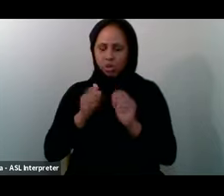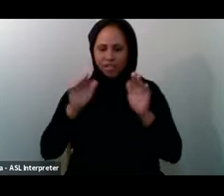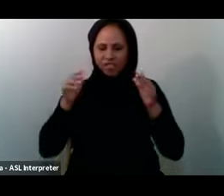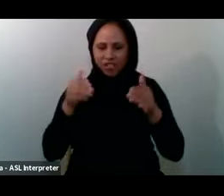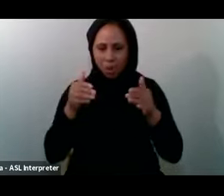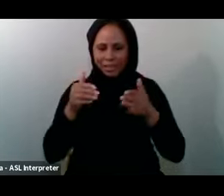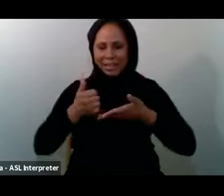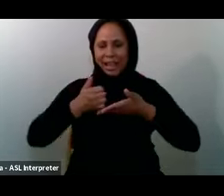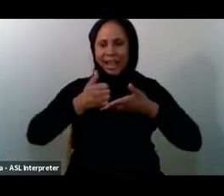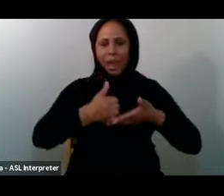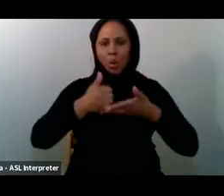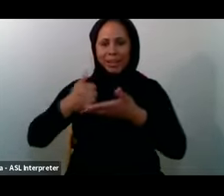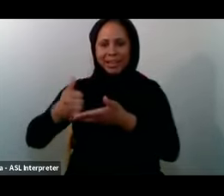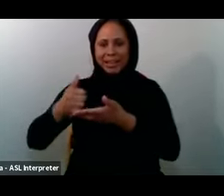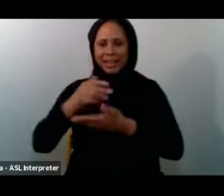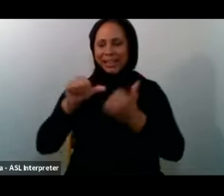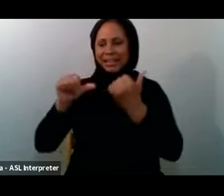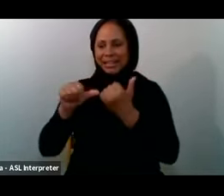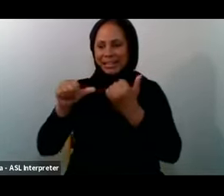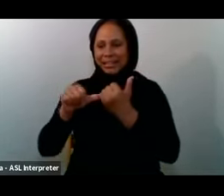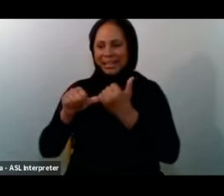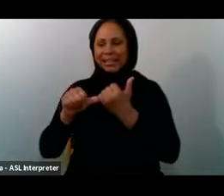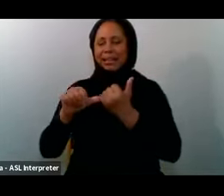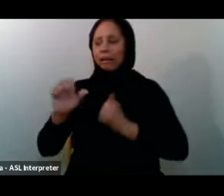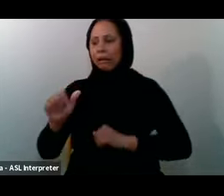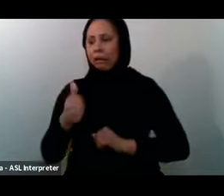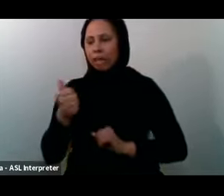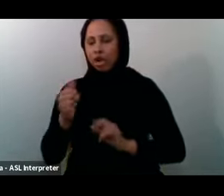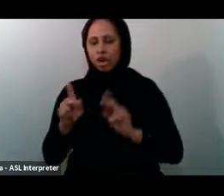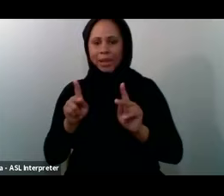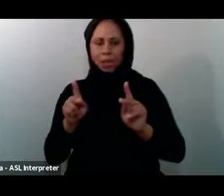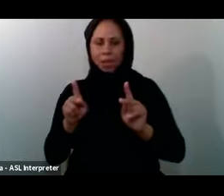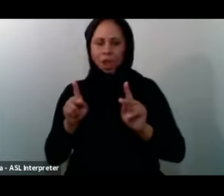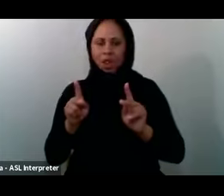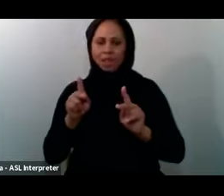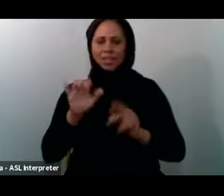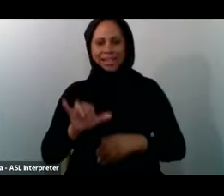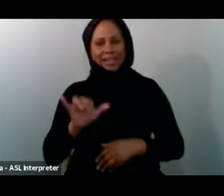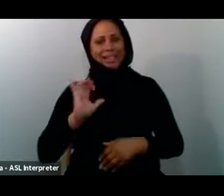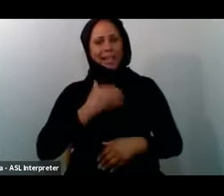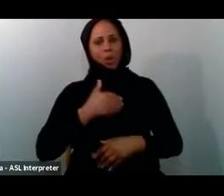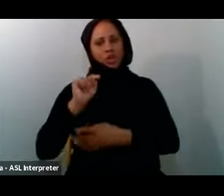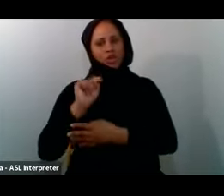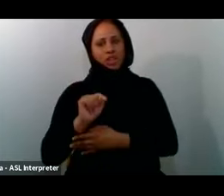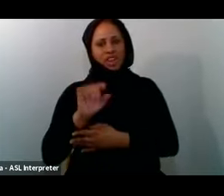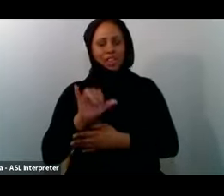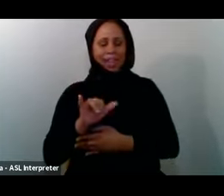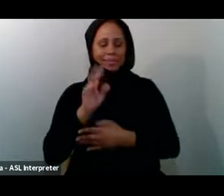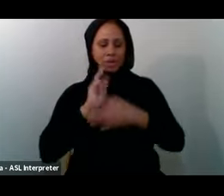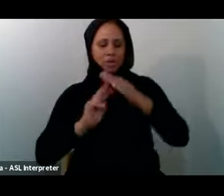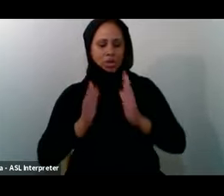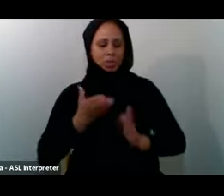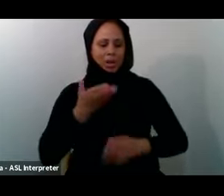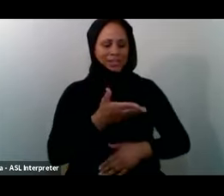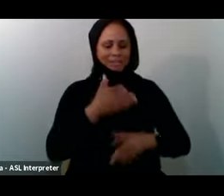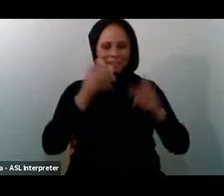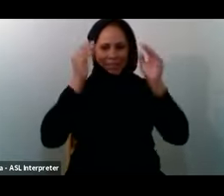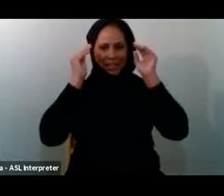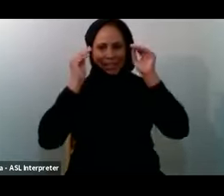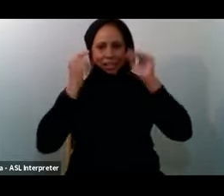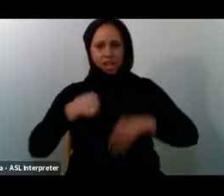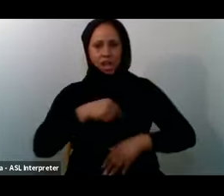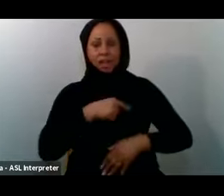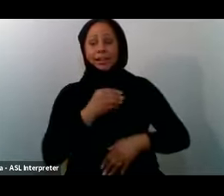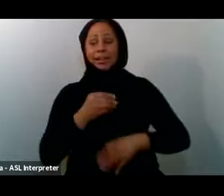And being there For one another That's what our Tradition teaches us That is what The Prophet Sallallahu alayhi wa sallam Is teaching us And this is what Allah